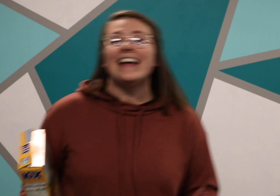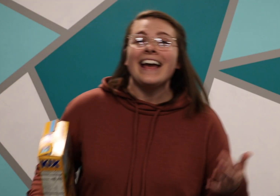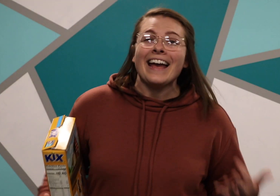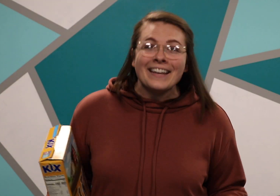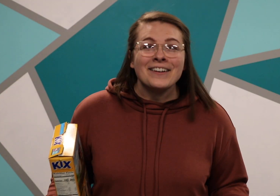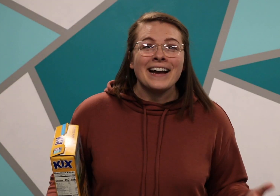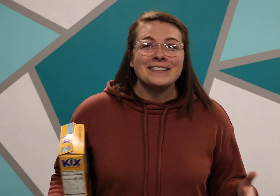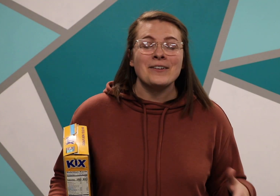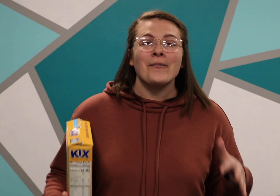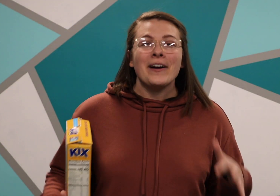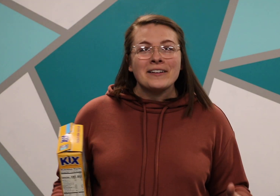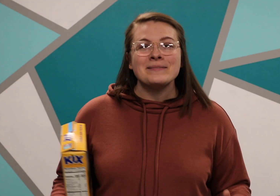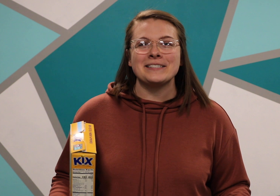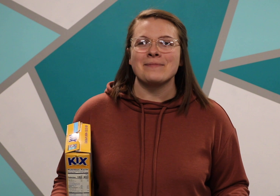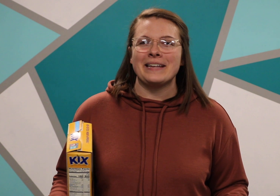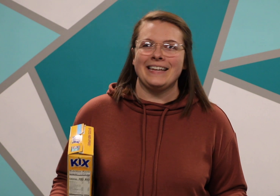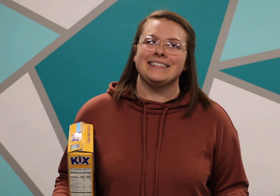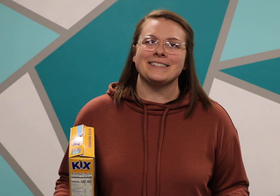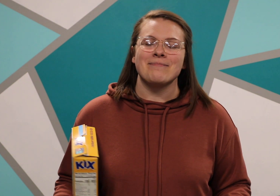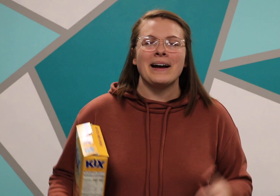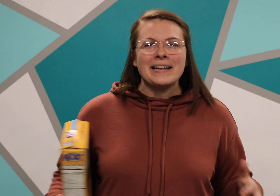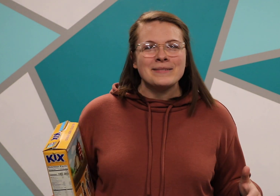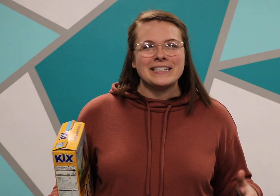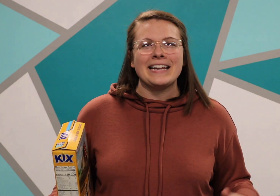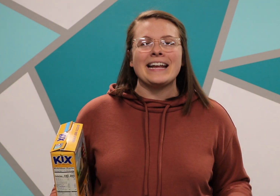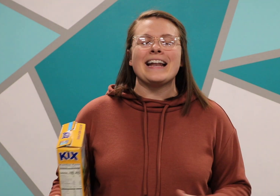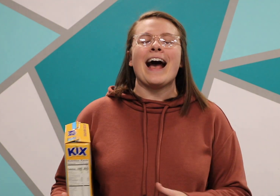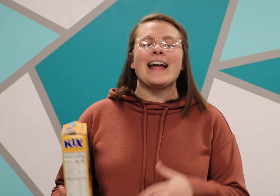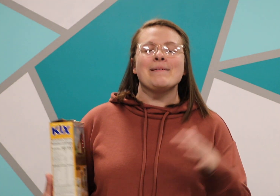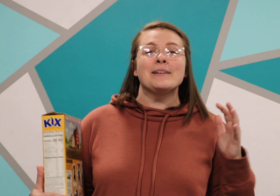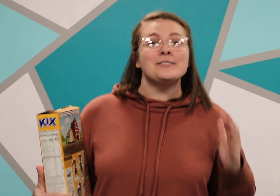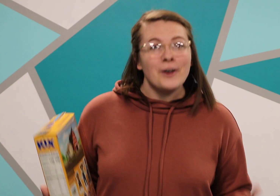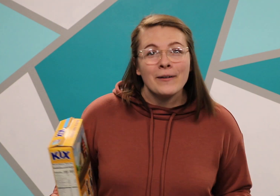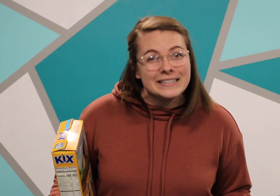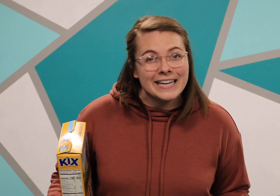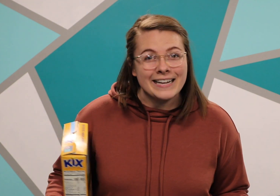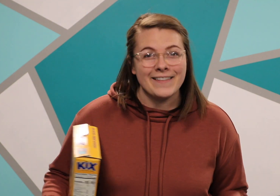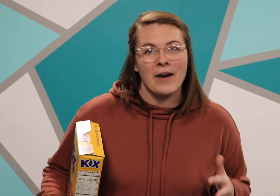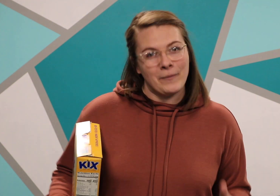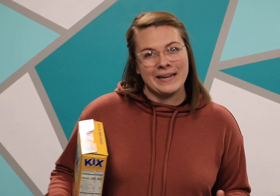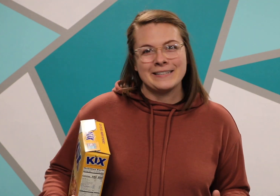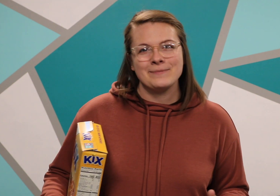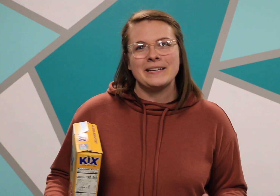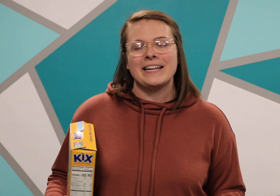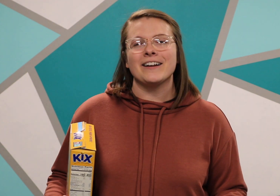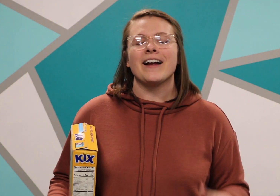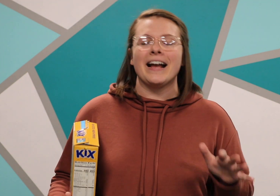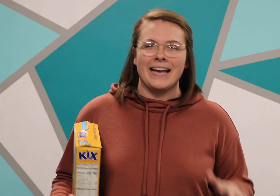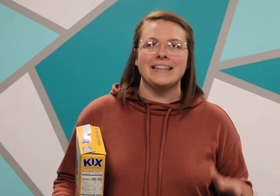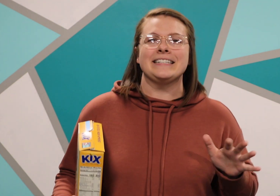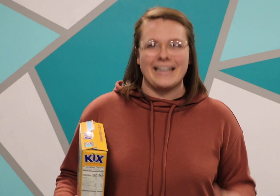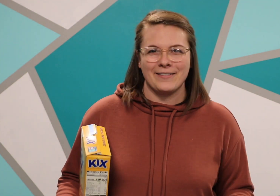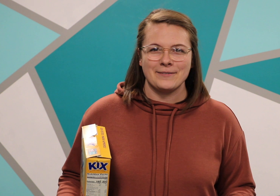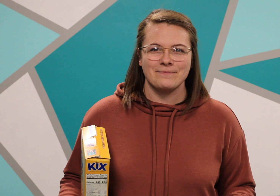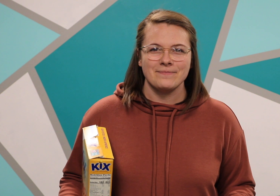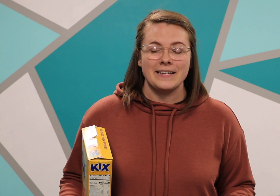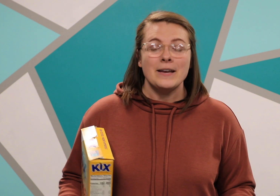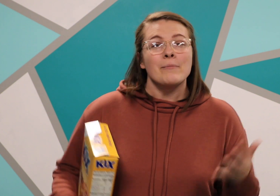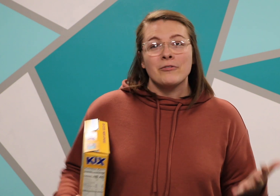Hey you guys, welcome to Summit Kids. My name is Katie and I am so excited that we get to be here again together. Before